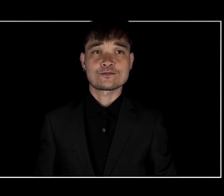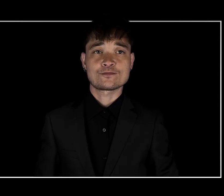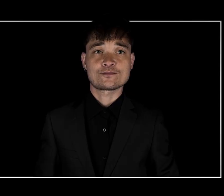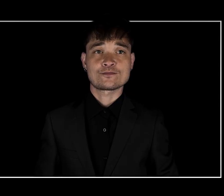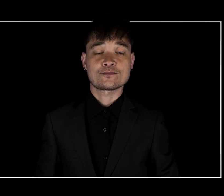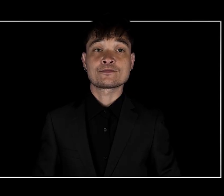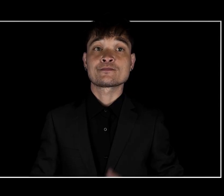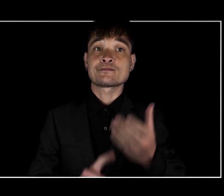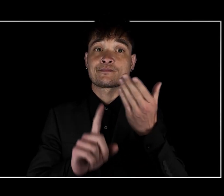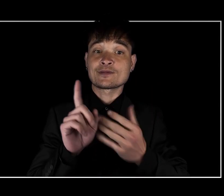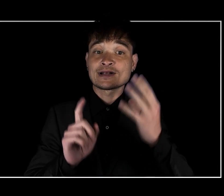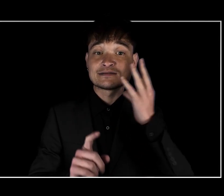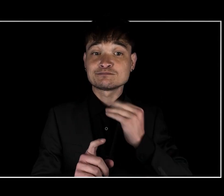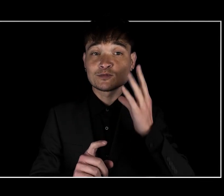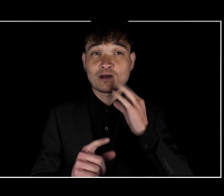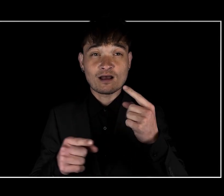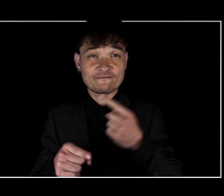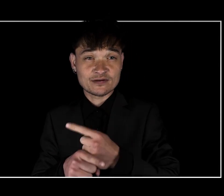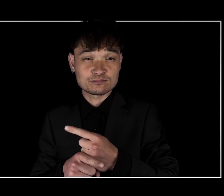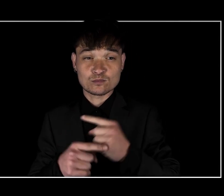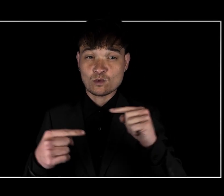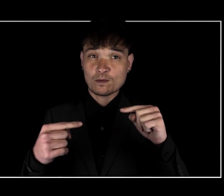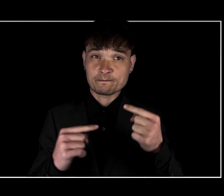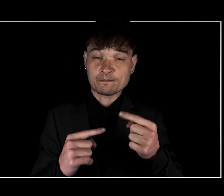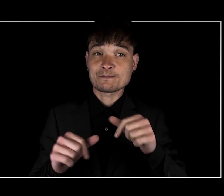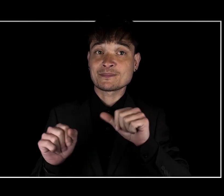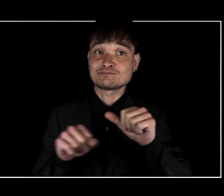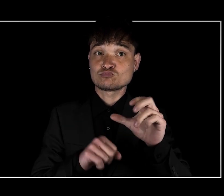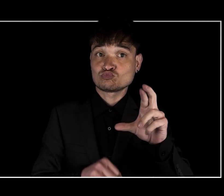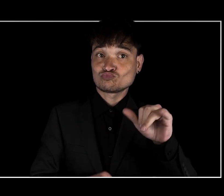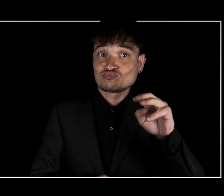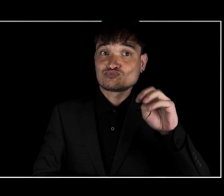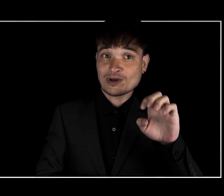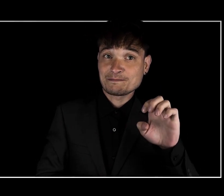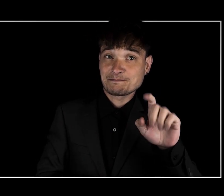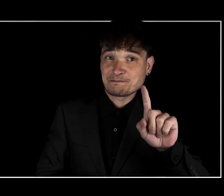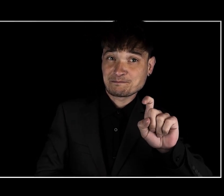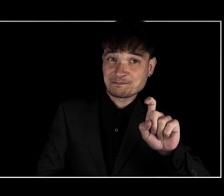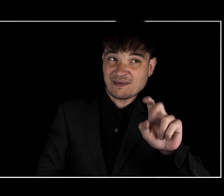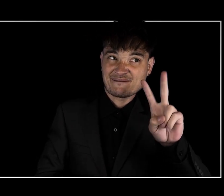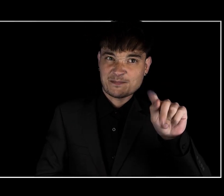Have you experienced conflict, harm or crime in Vermont?